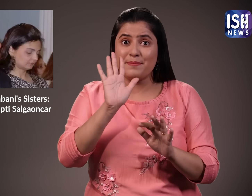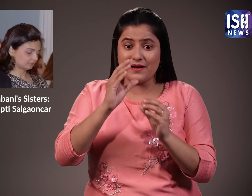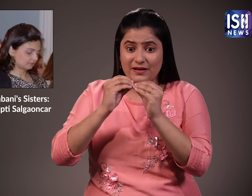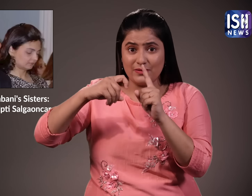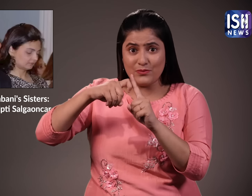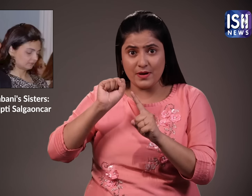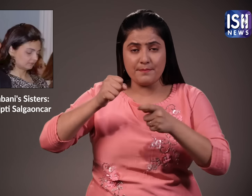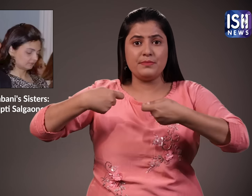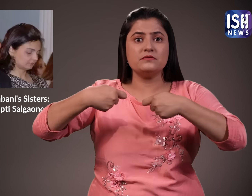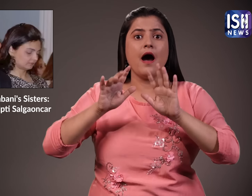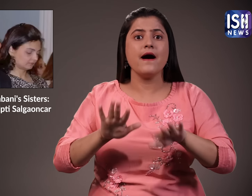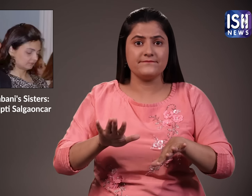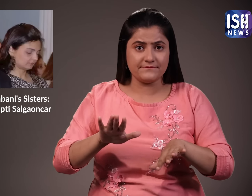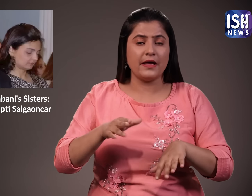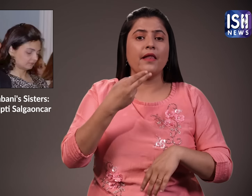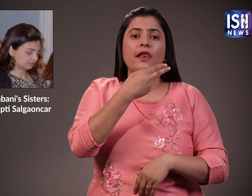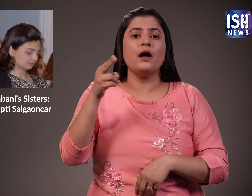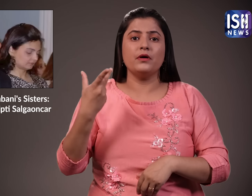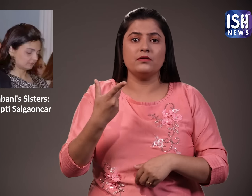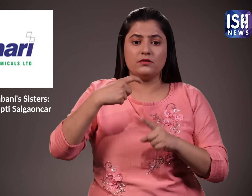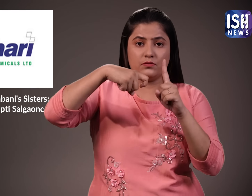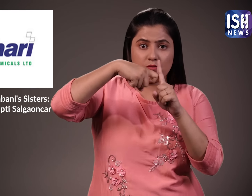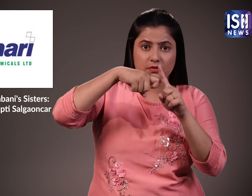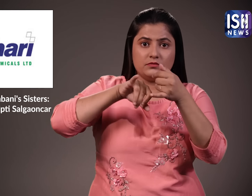He ran a business called Kothari Sugars and Chemicals Limited.